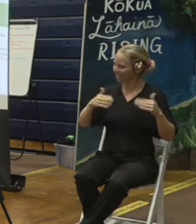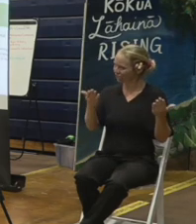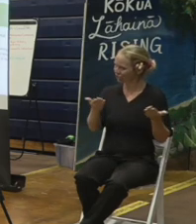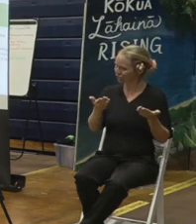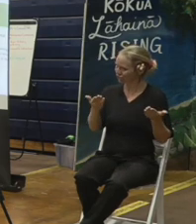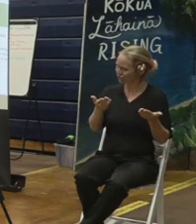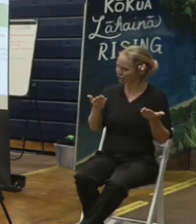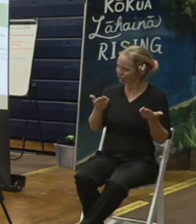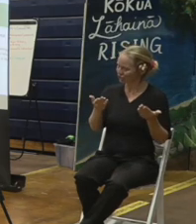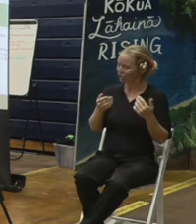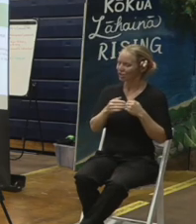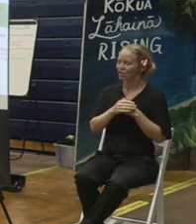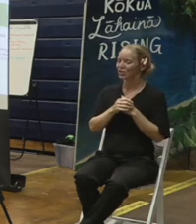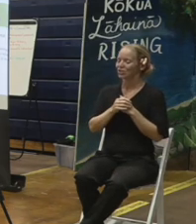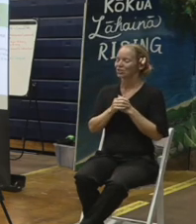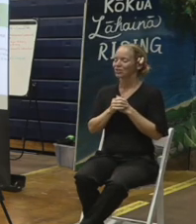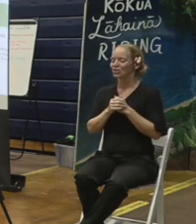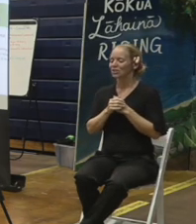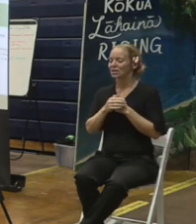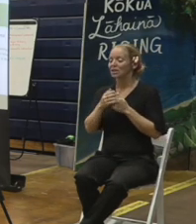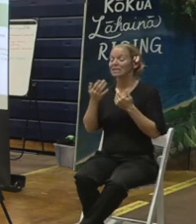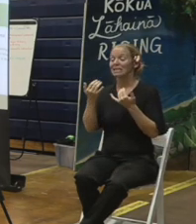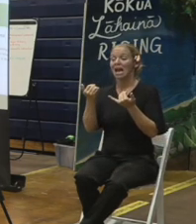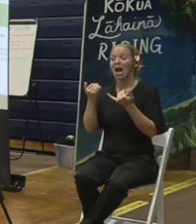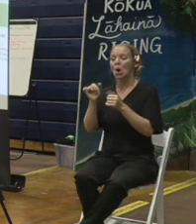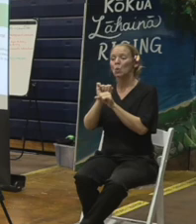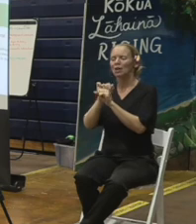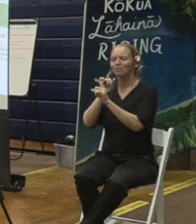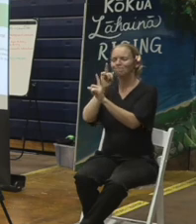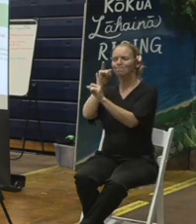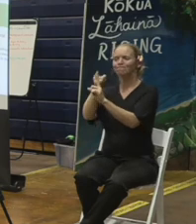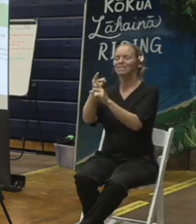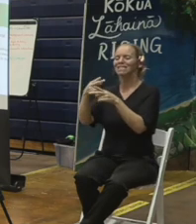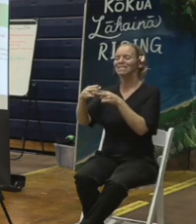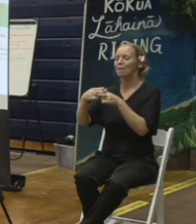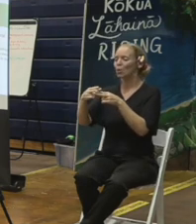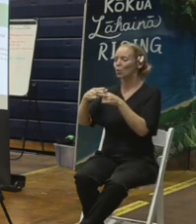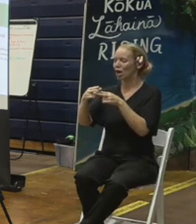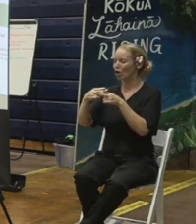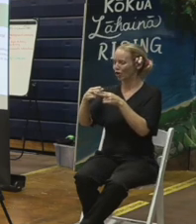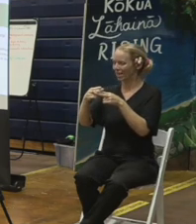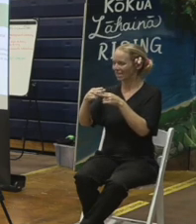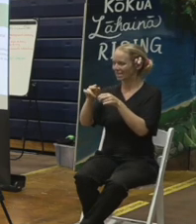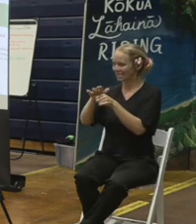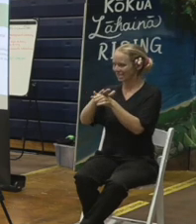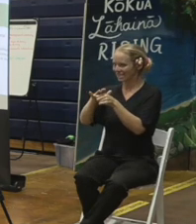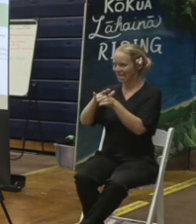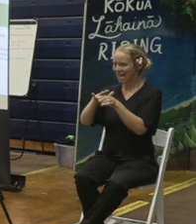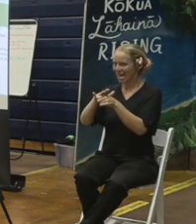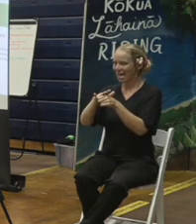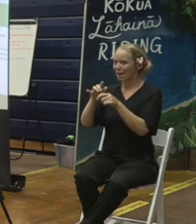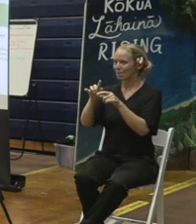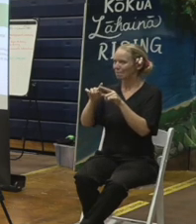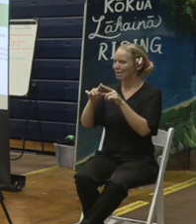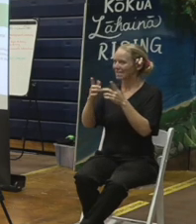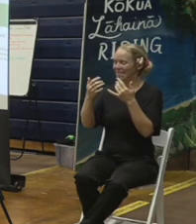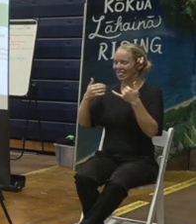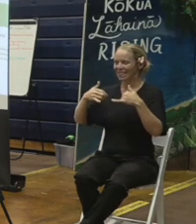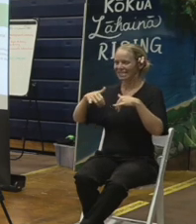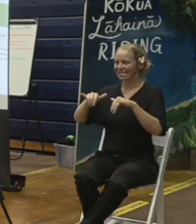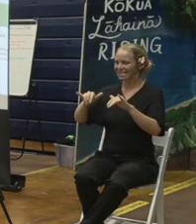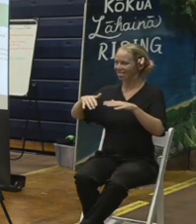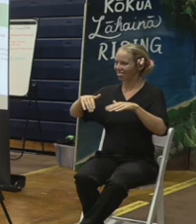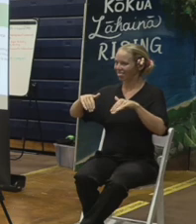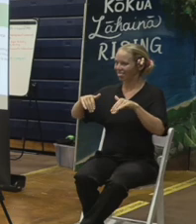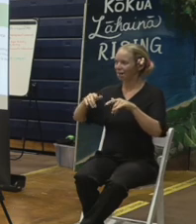In the meantime, I want to thank you for submitting your rights of entry. We can't do